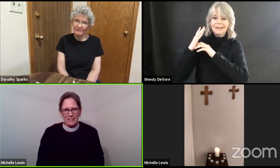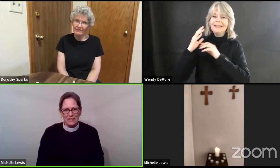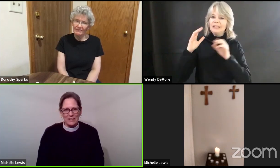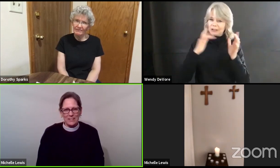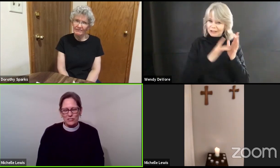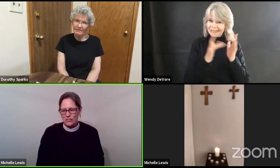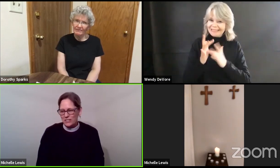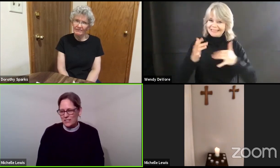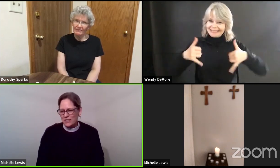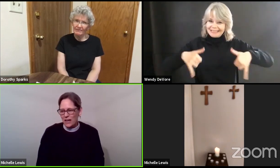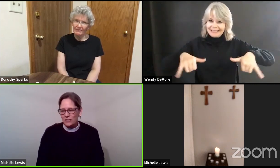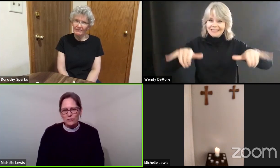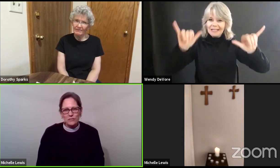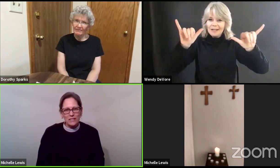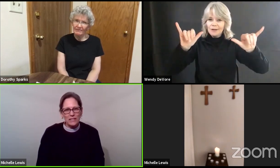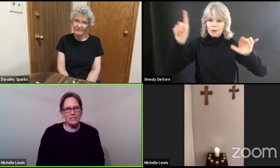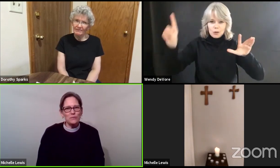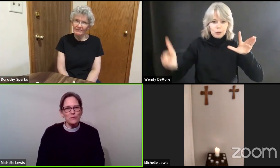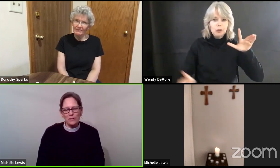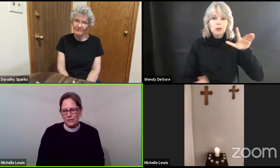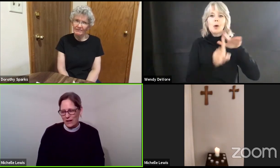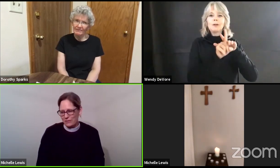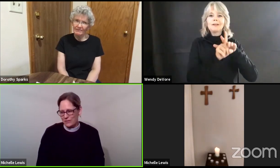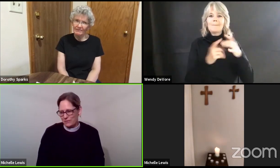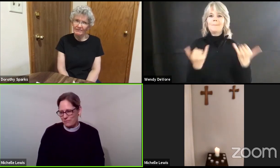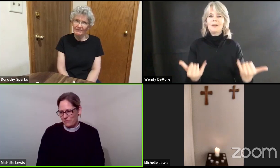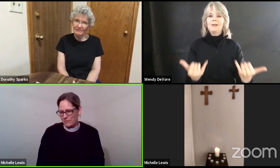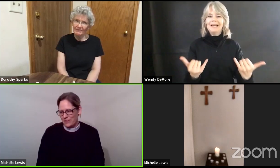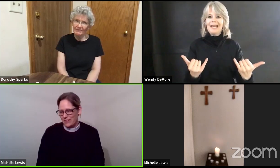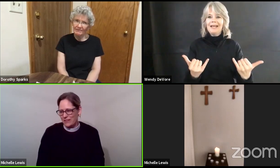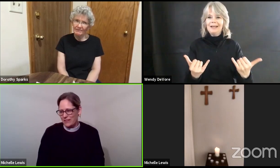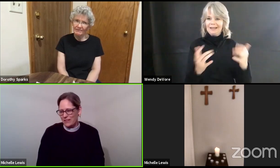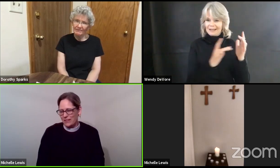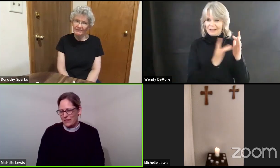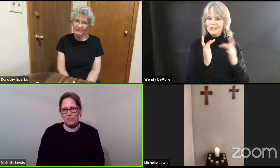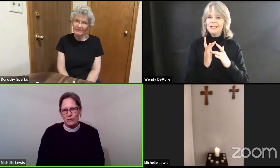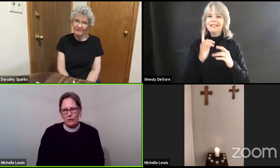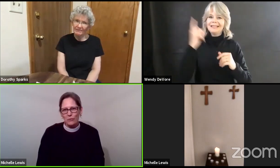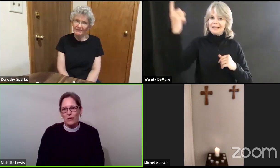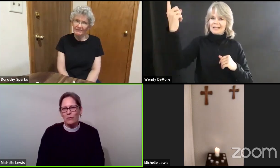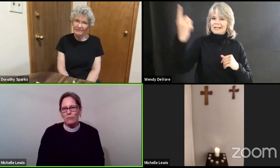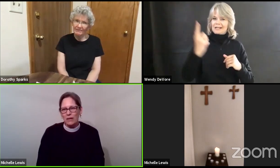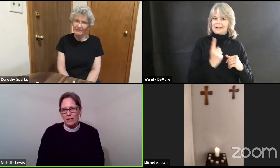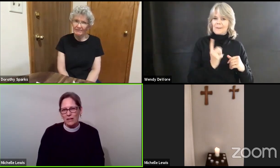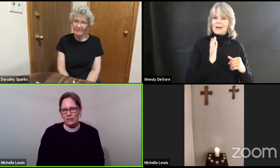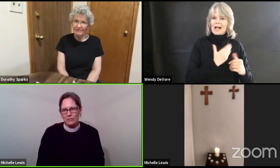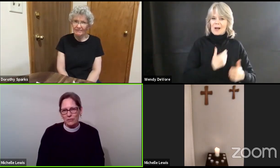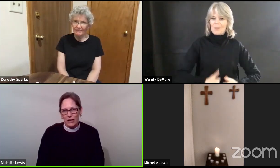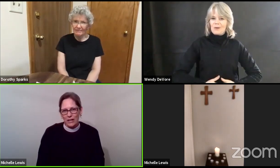Jesus enters into our lives even though we are afraid